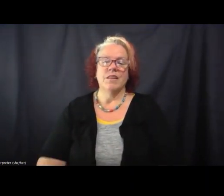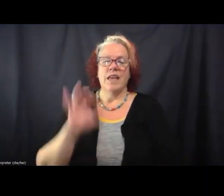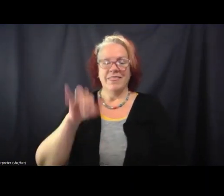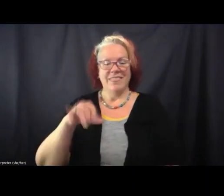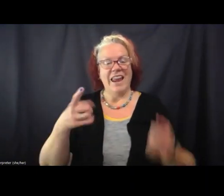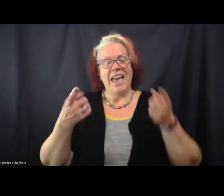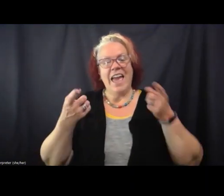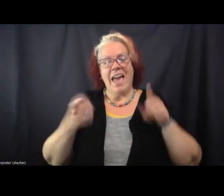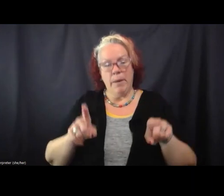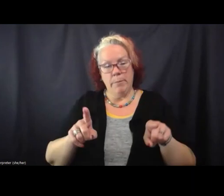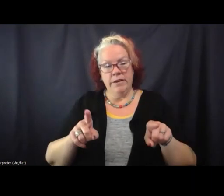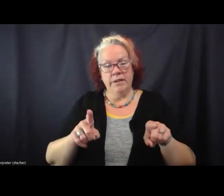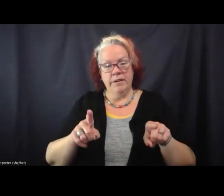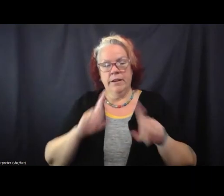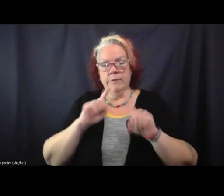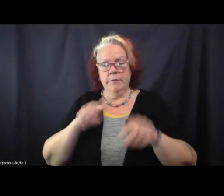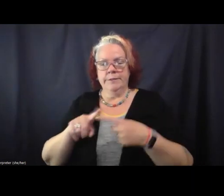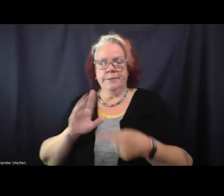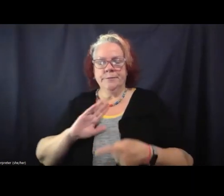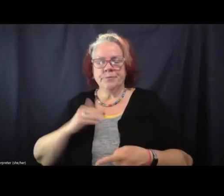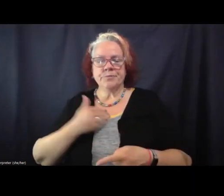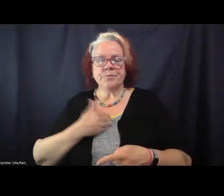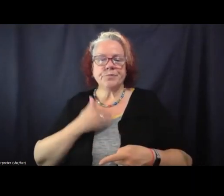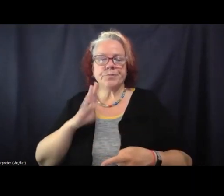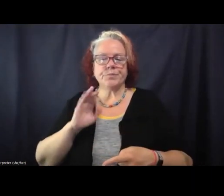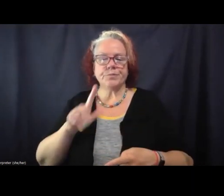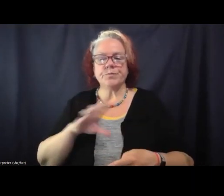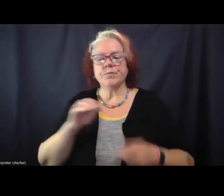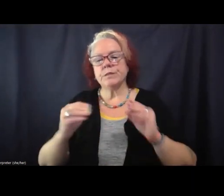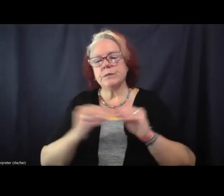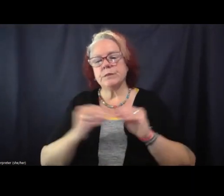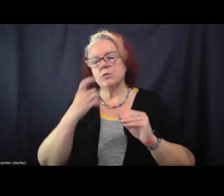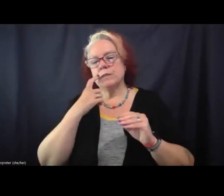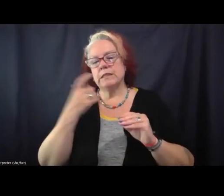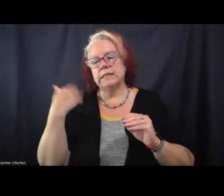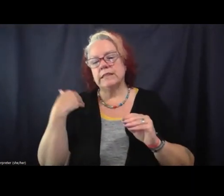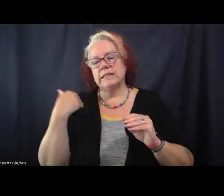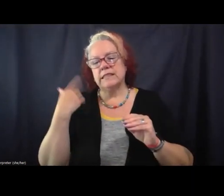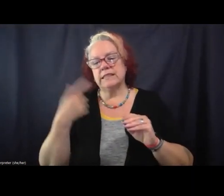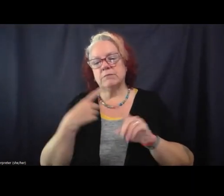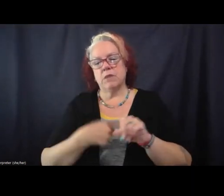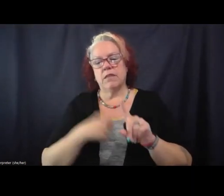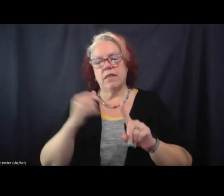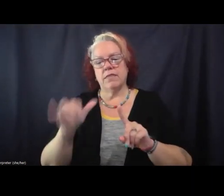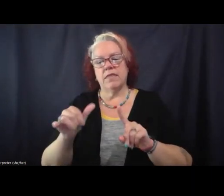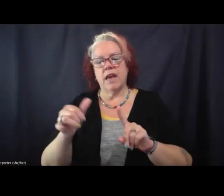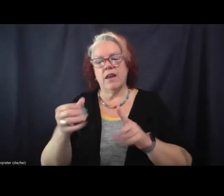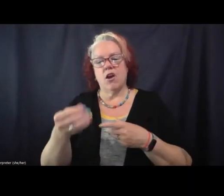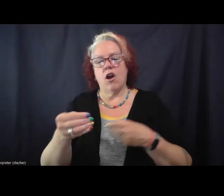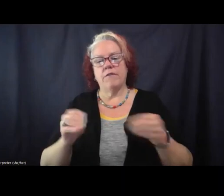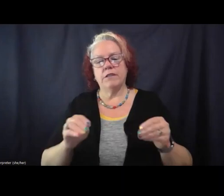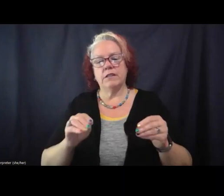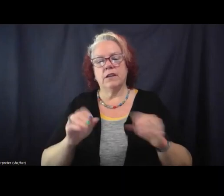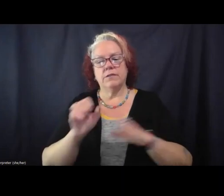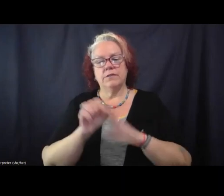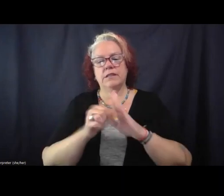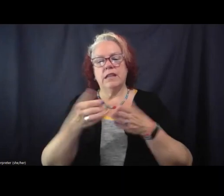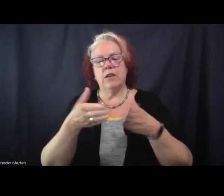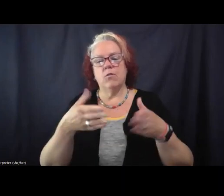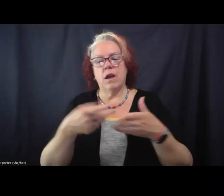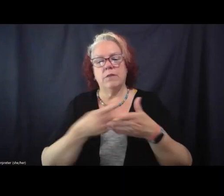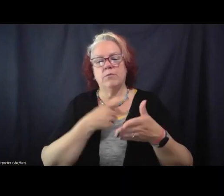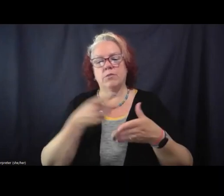response. Um, and then more recently, actually just in the last month or two, that Office of Statewide Pre-Trial Services has